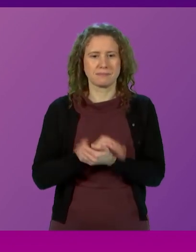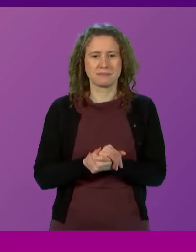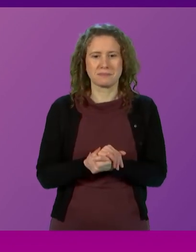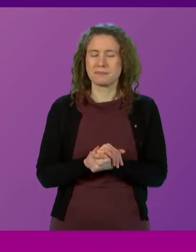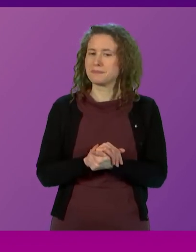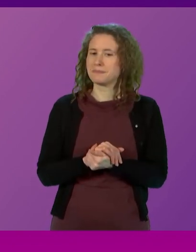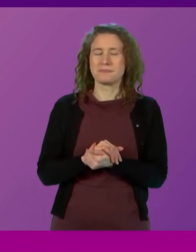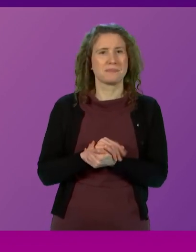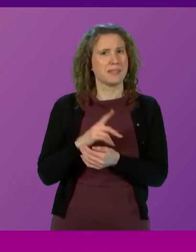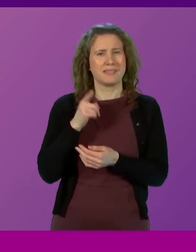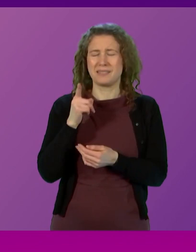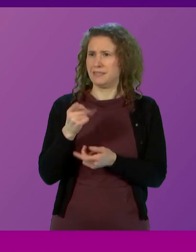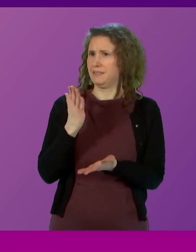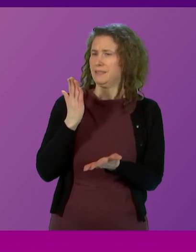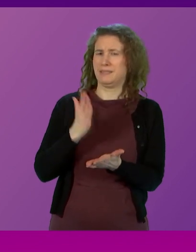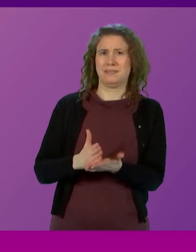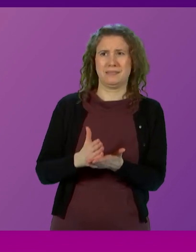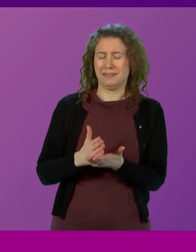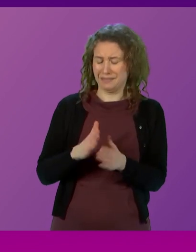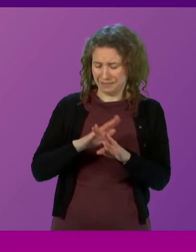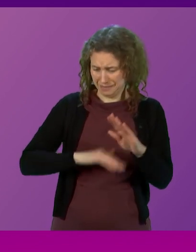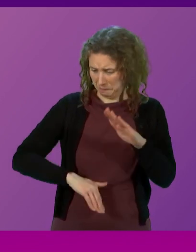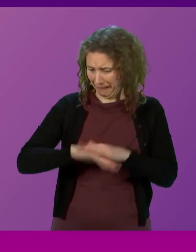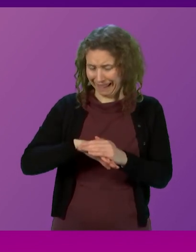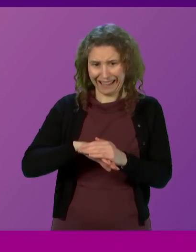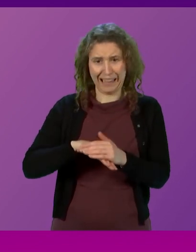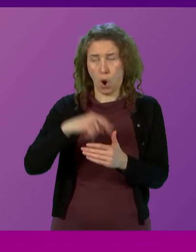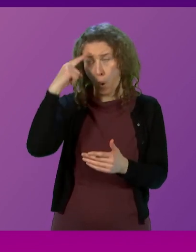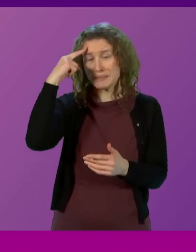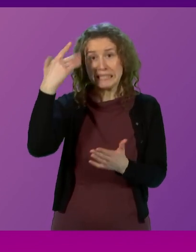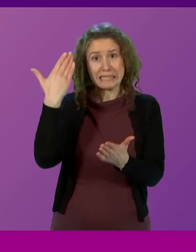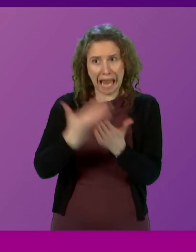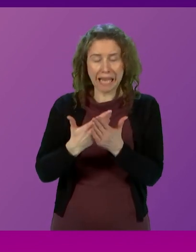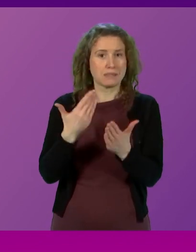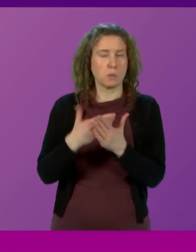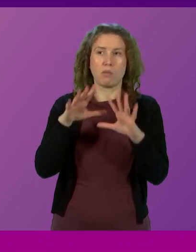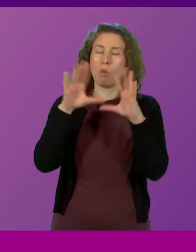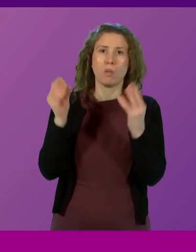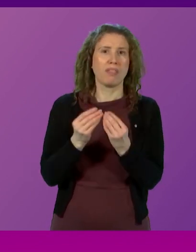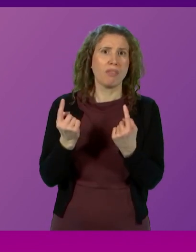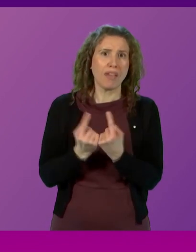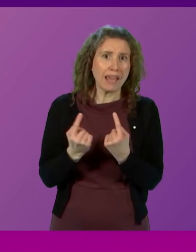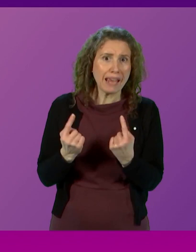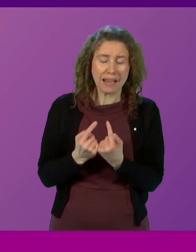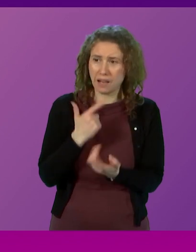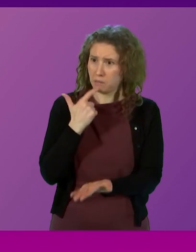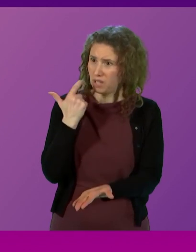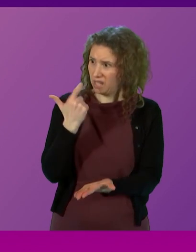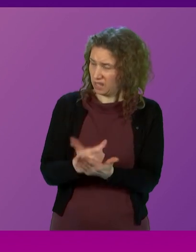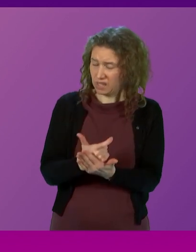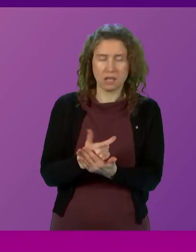She's absolutely and completely obsessed by the whole thing. I'm beginning